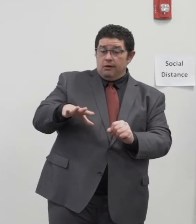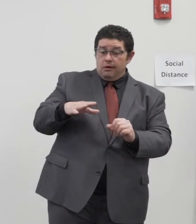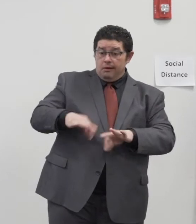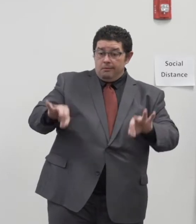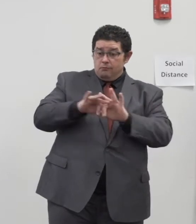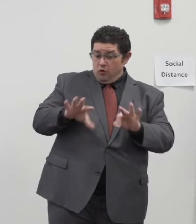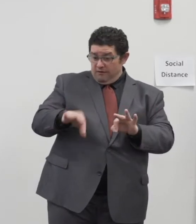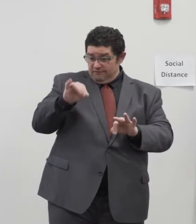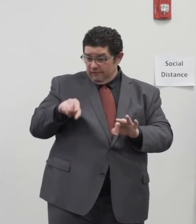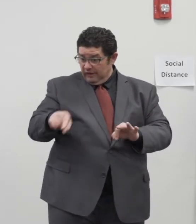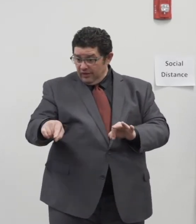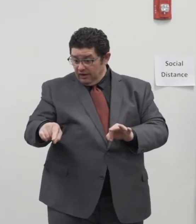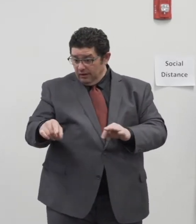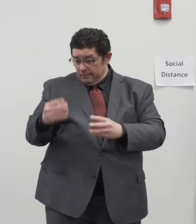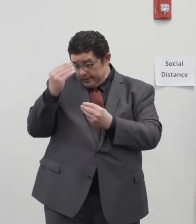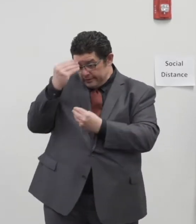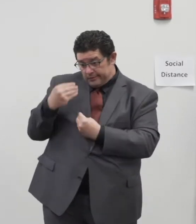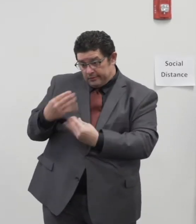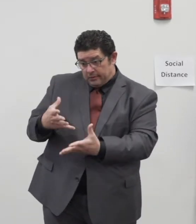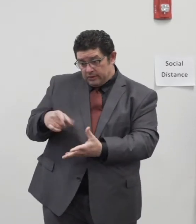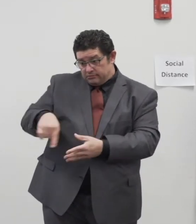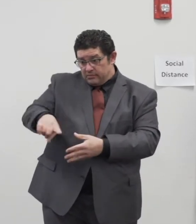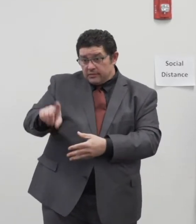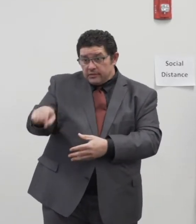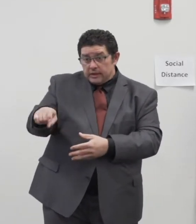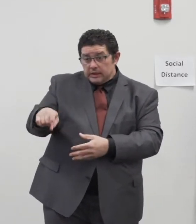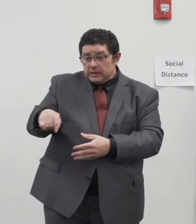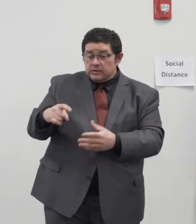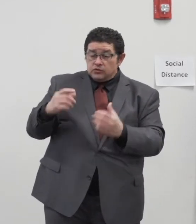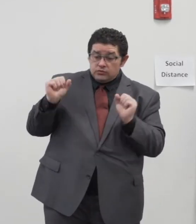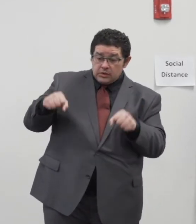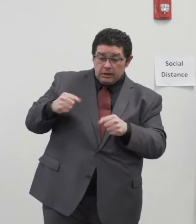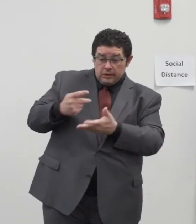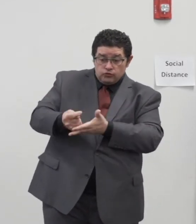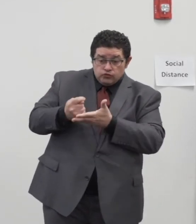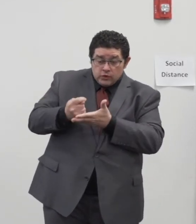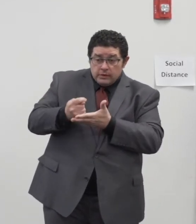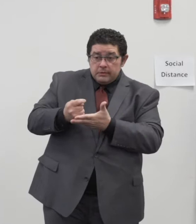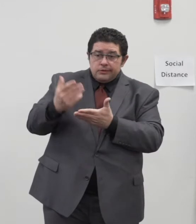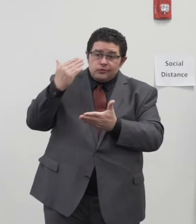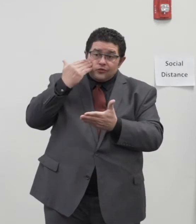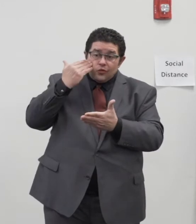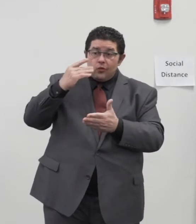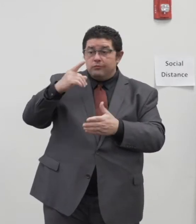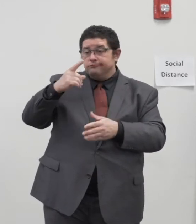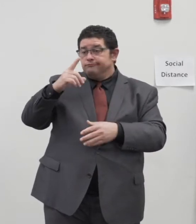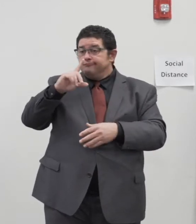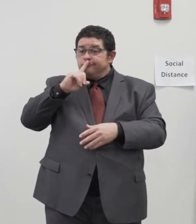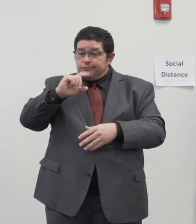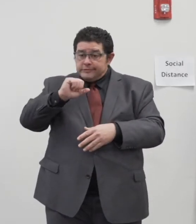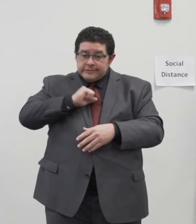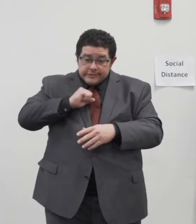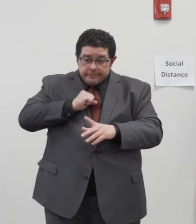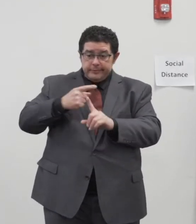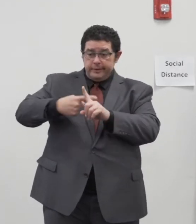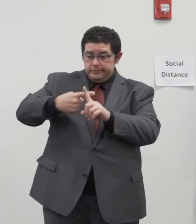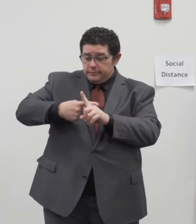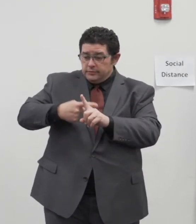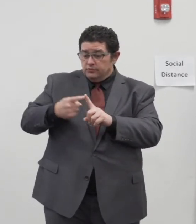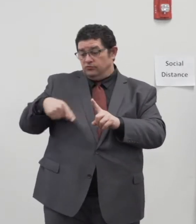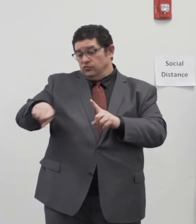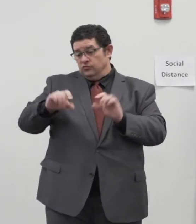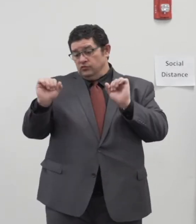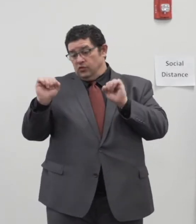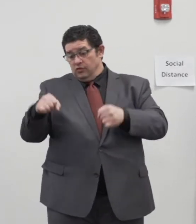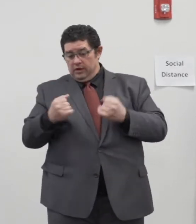them the information they need to keep them safe so they can get treatment and they can know the symptoms and they can have access to support while they're